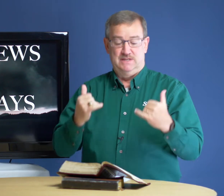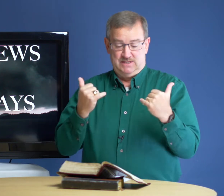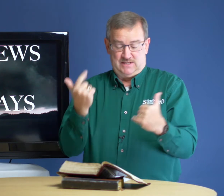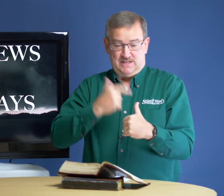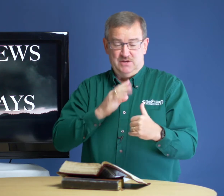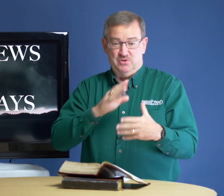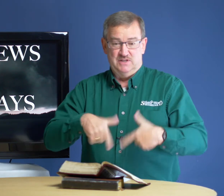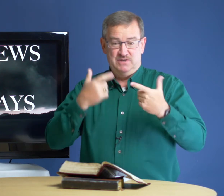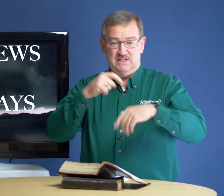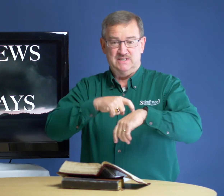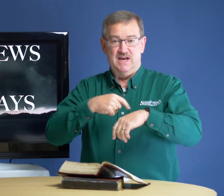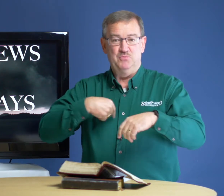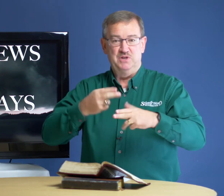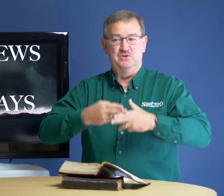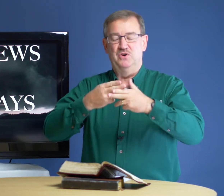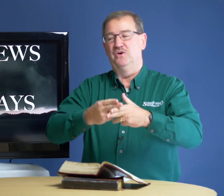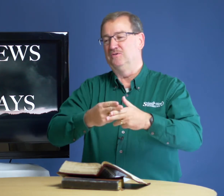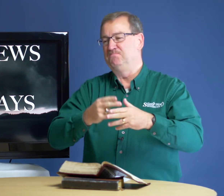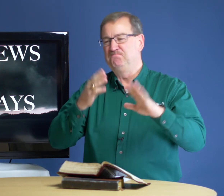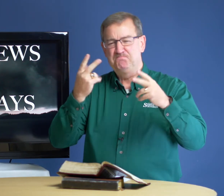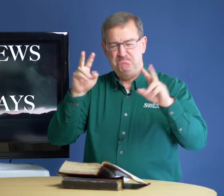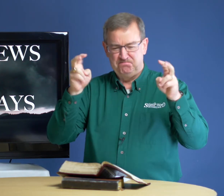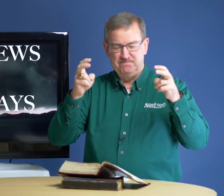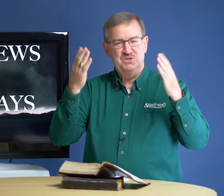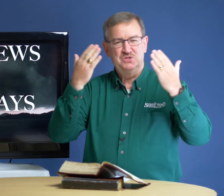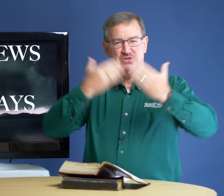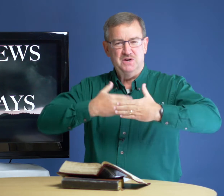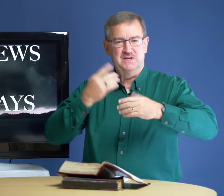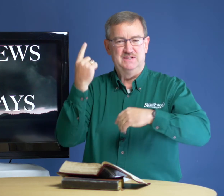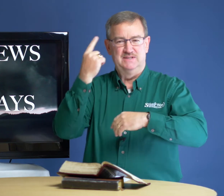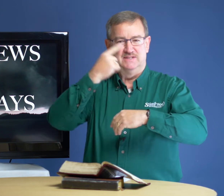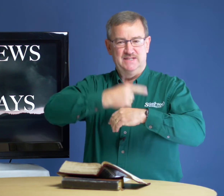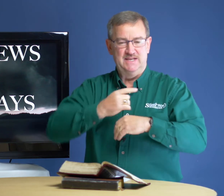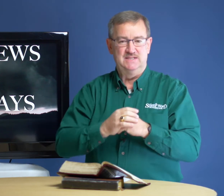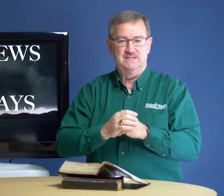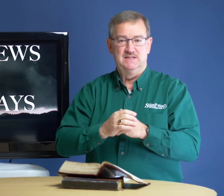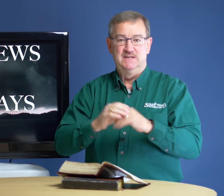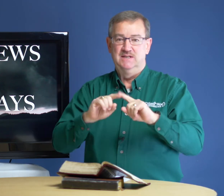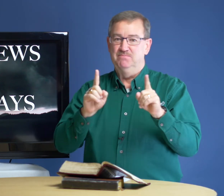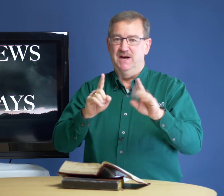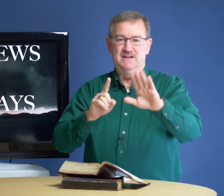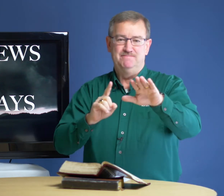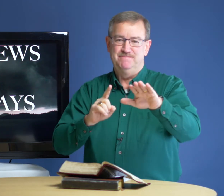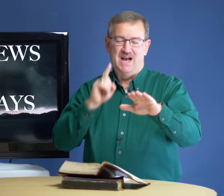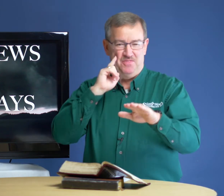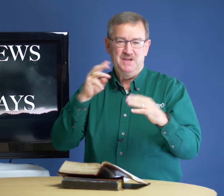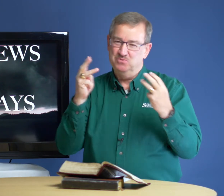Today we're living in a time we could call dark days. But I think it was